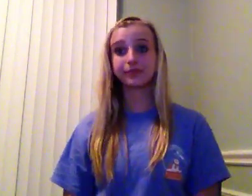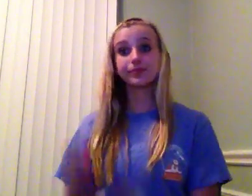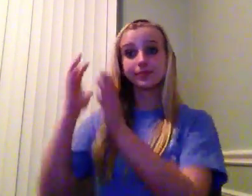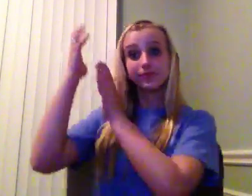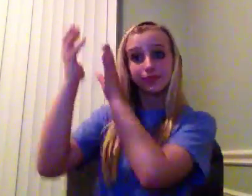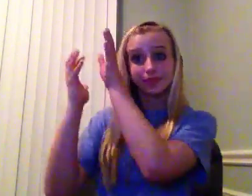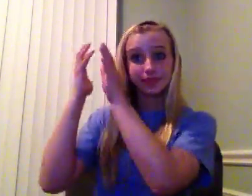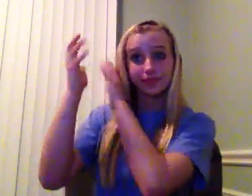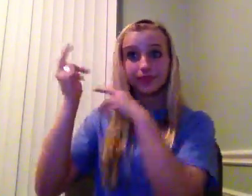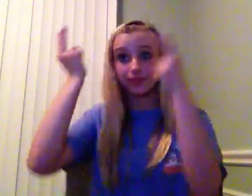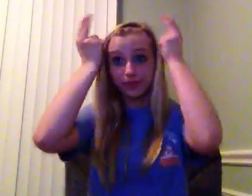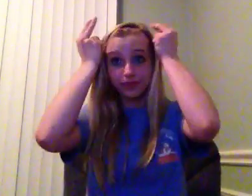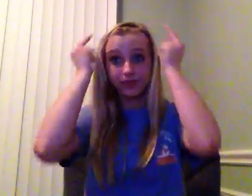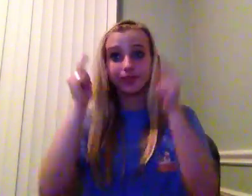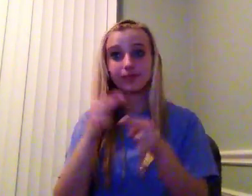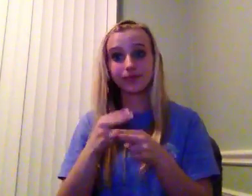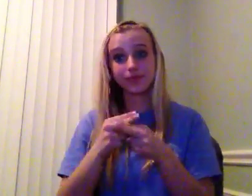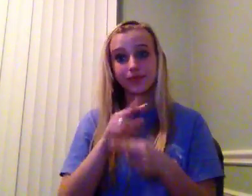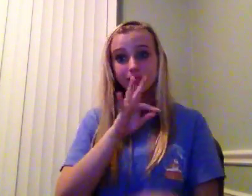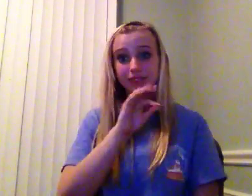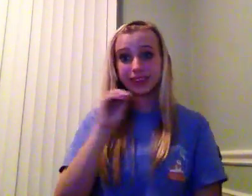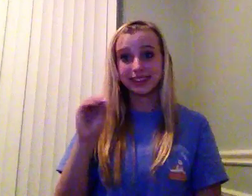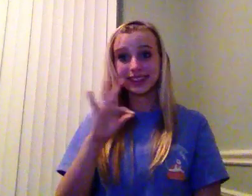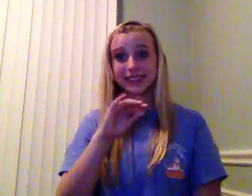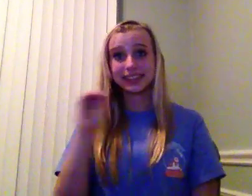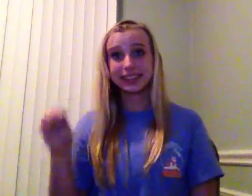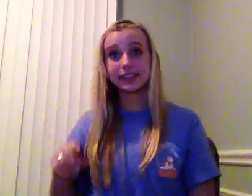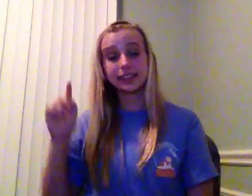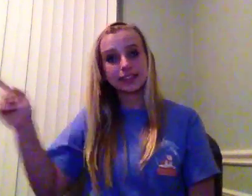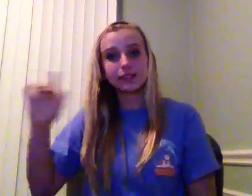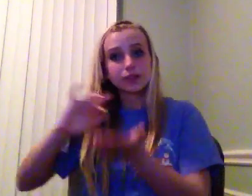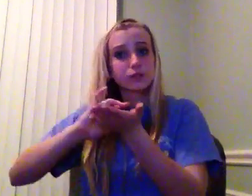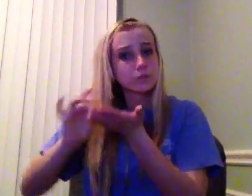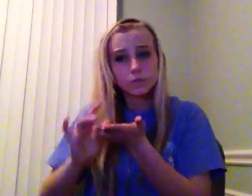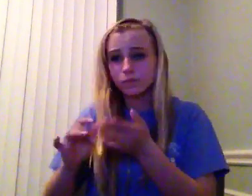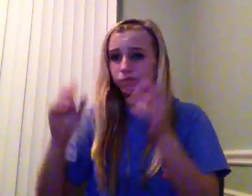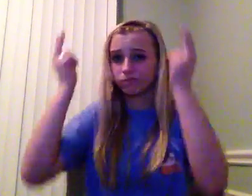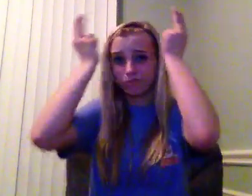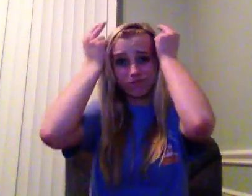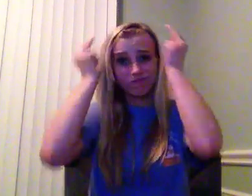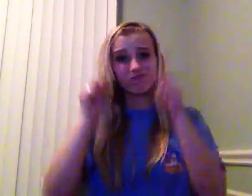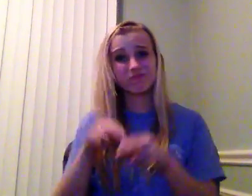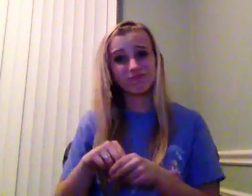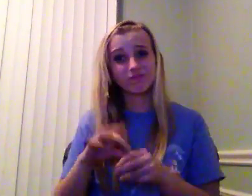Once there was a bunny named Fufu. She was the mean one in her family.